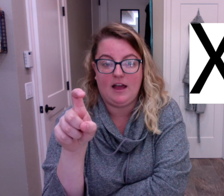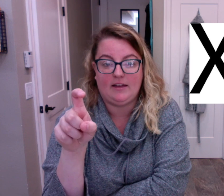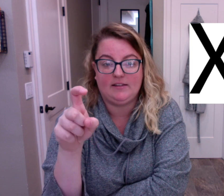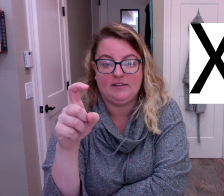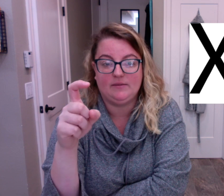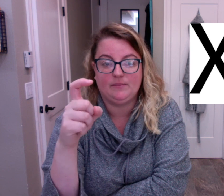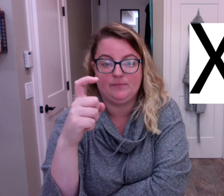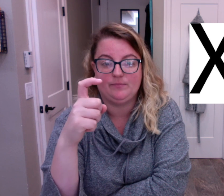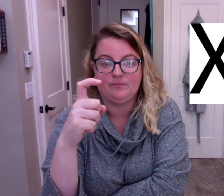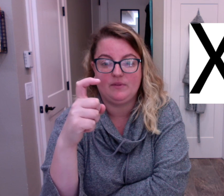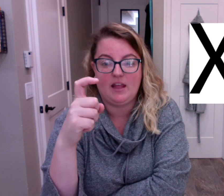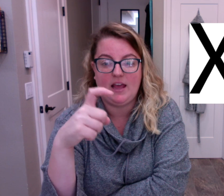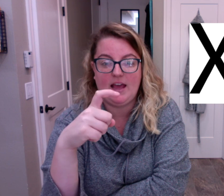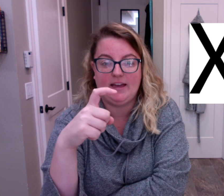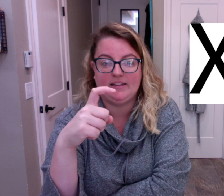X, X.